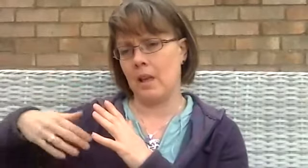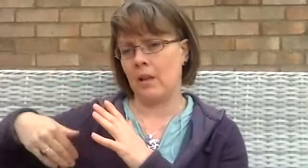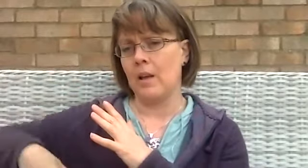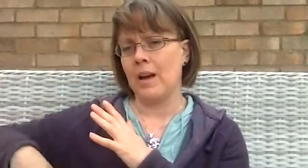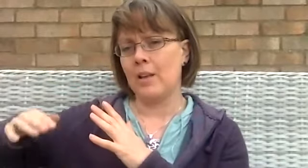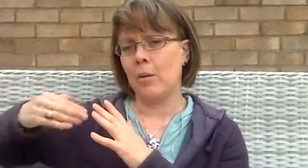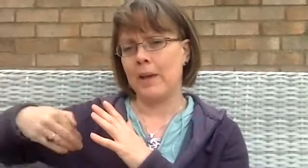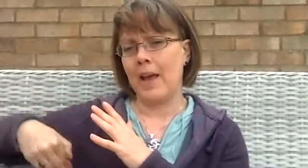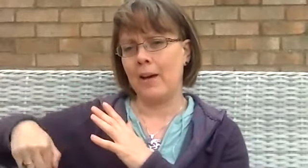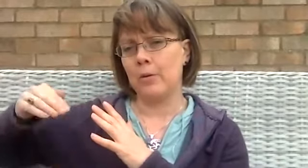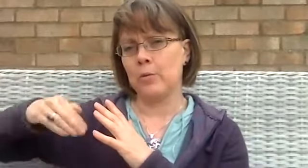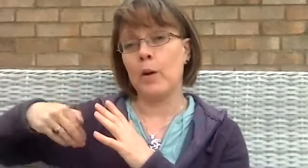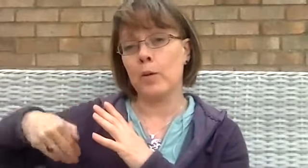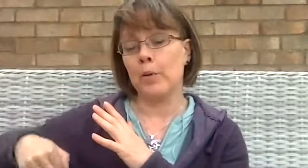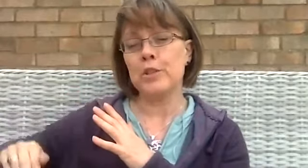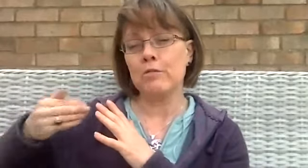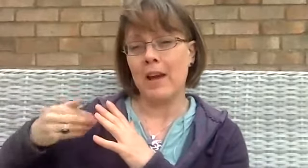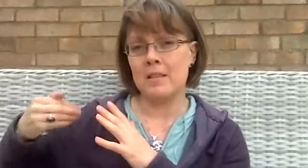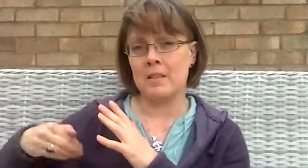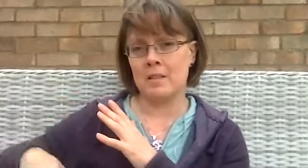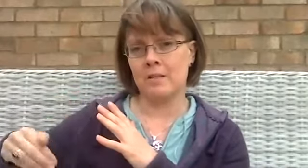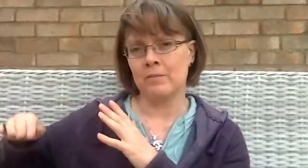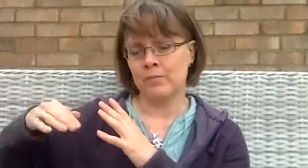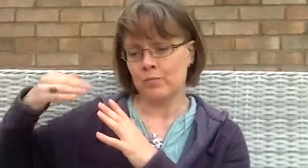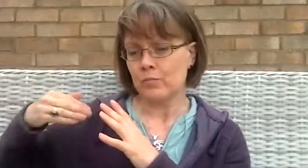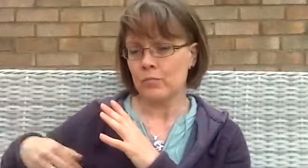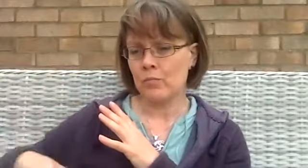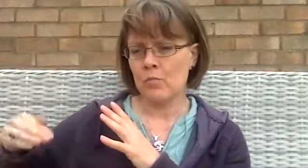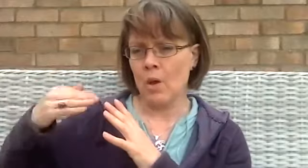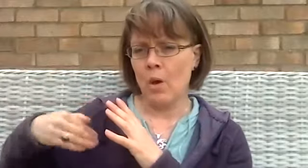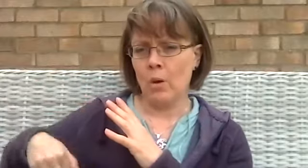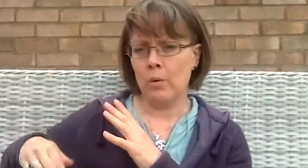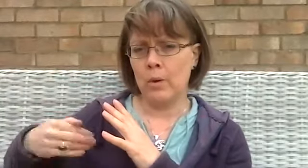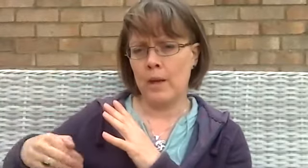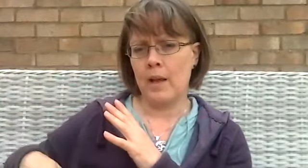And you are being held while your body lasts. You are